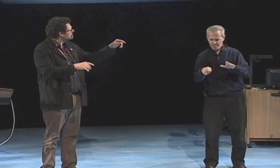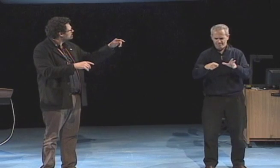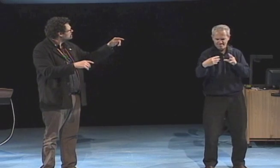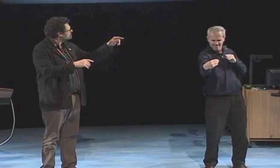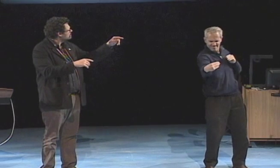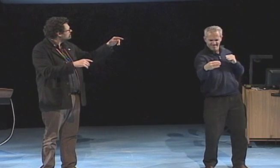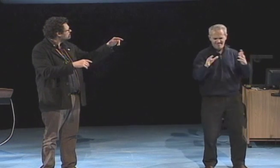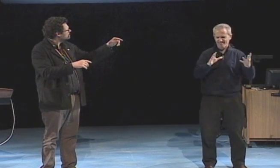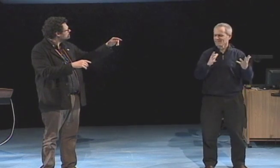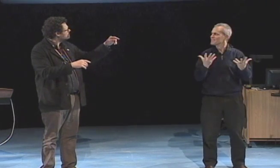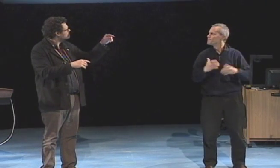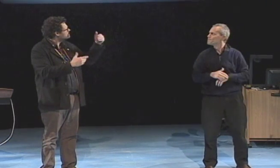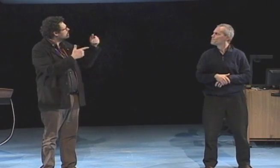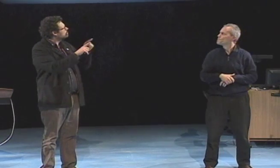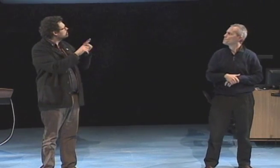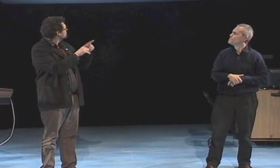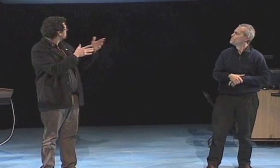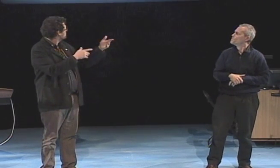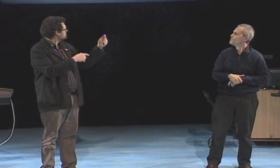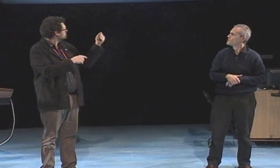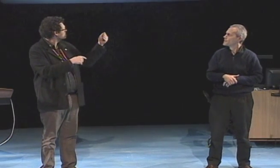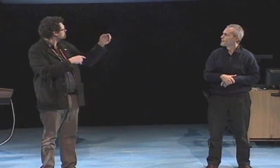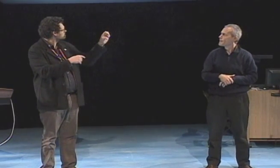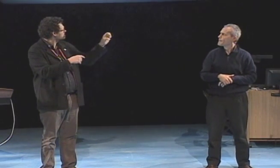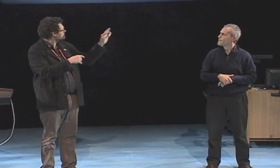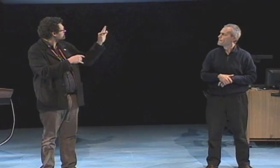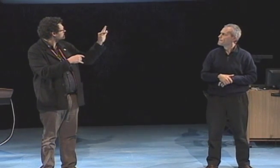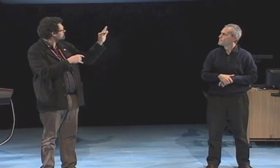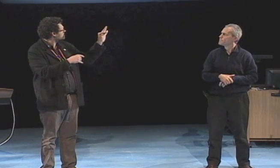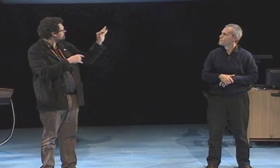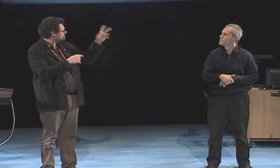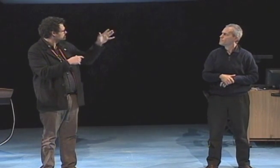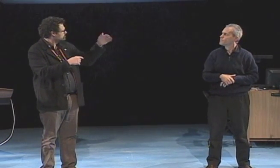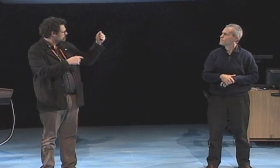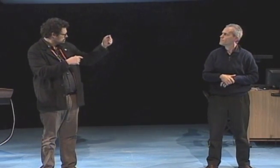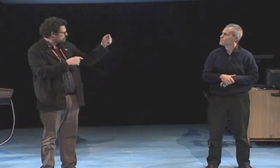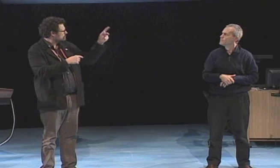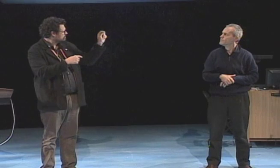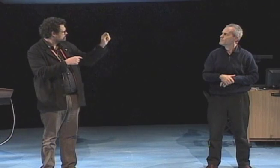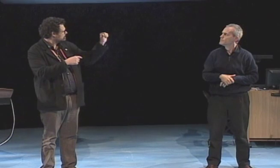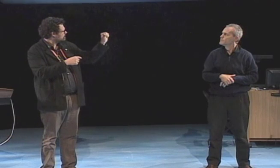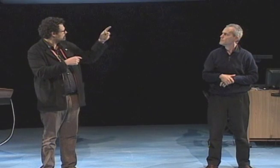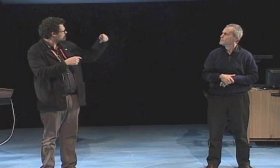and deaf people not knowing where they fit within the hearing world.